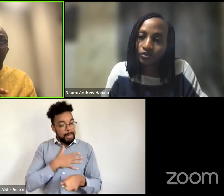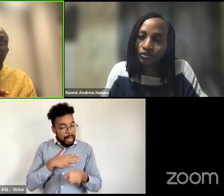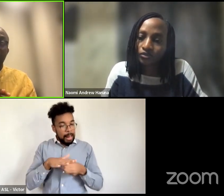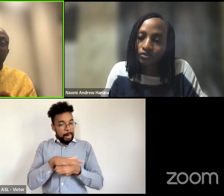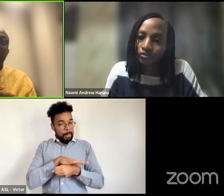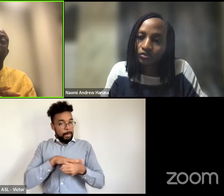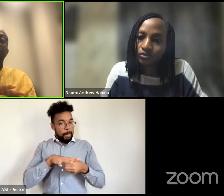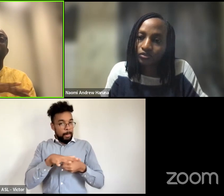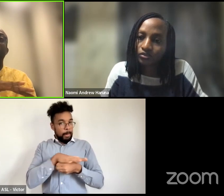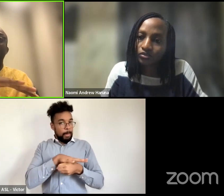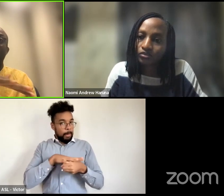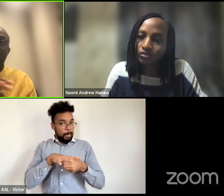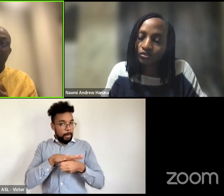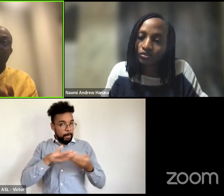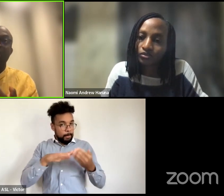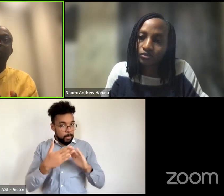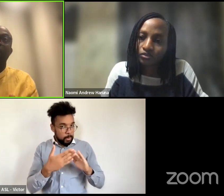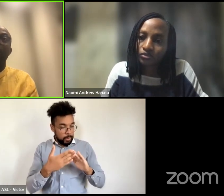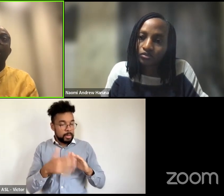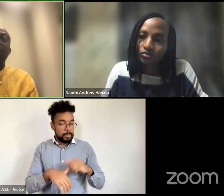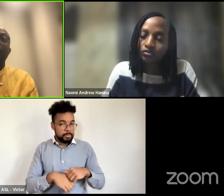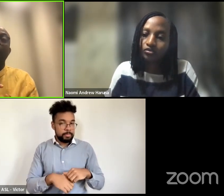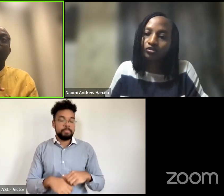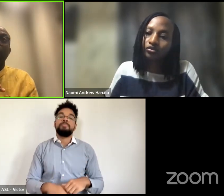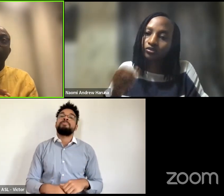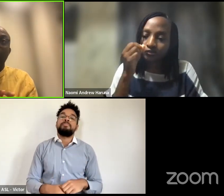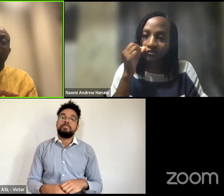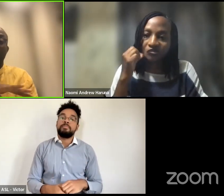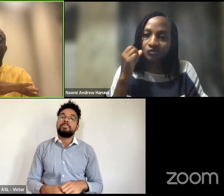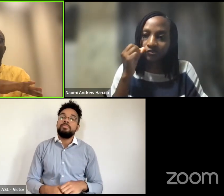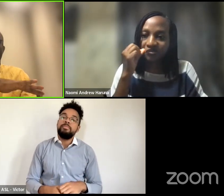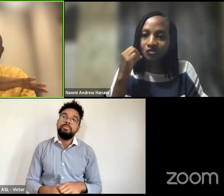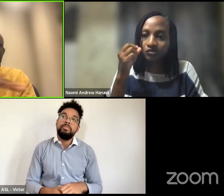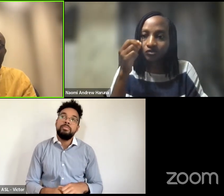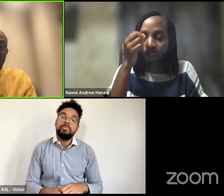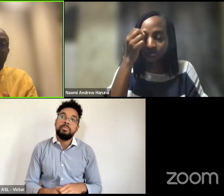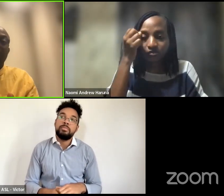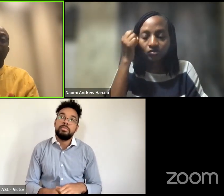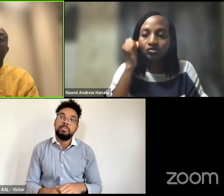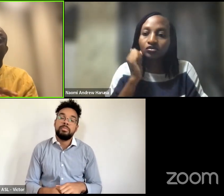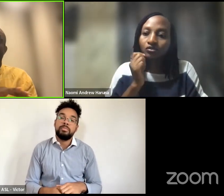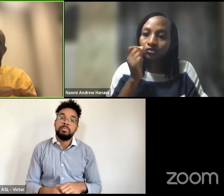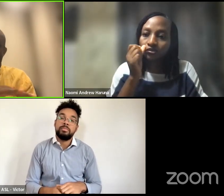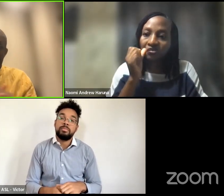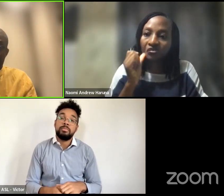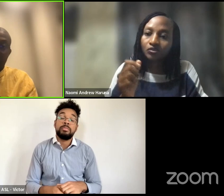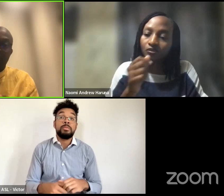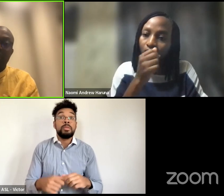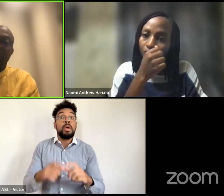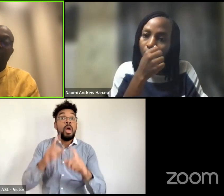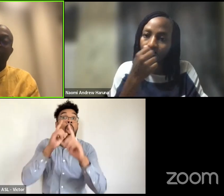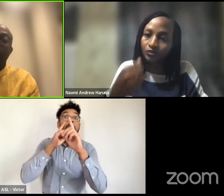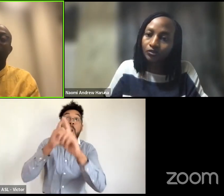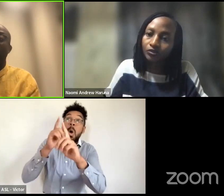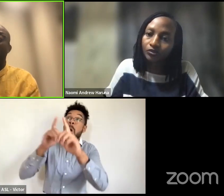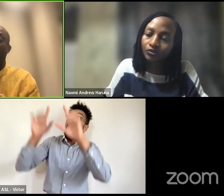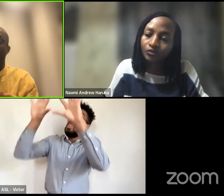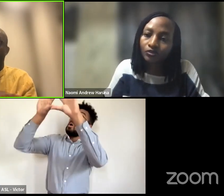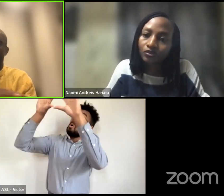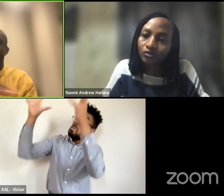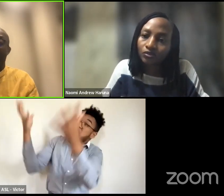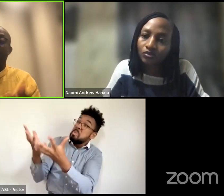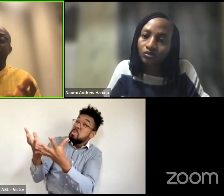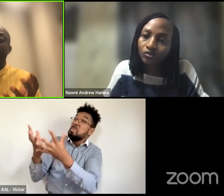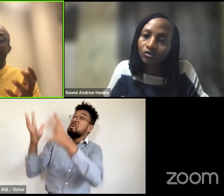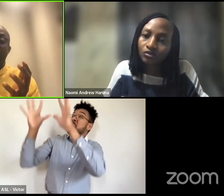we're we're trying to address and think about these climate crisis planetary emergencies